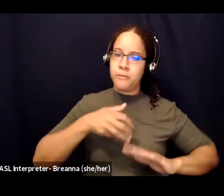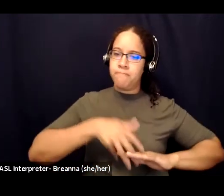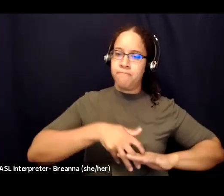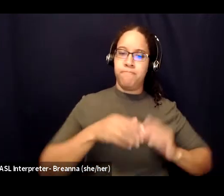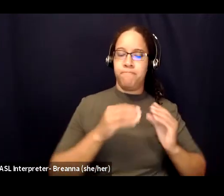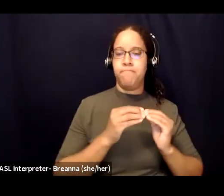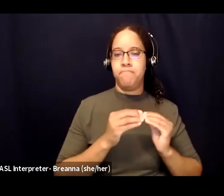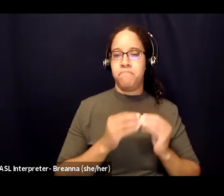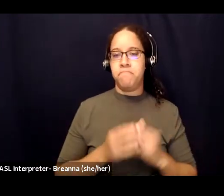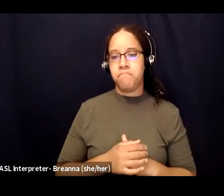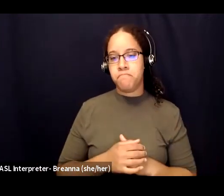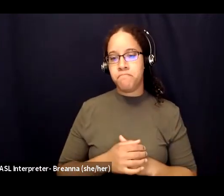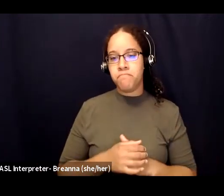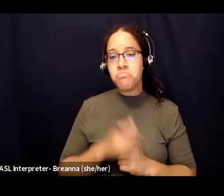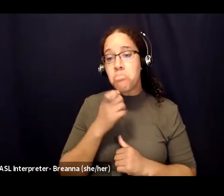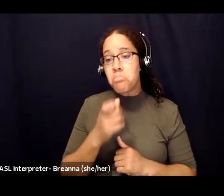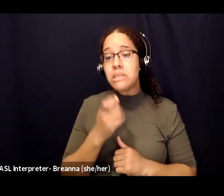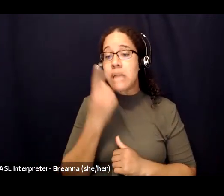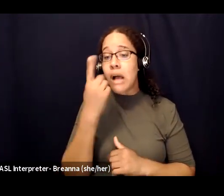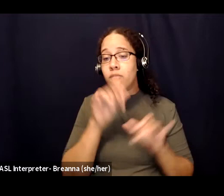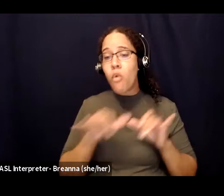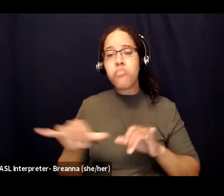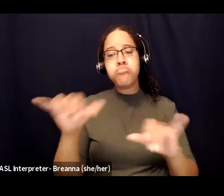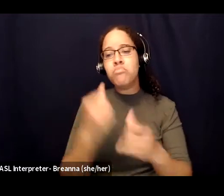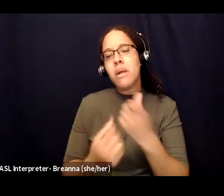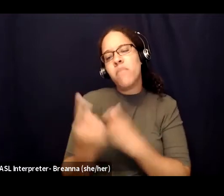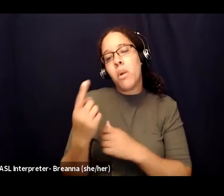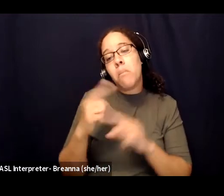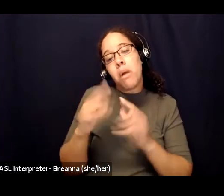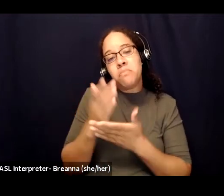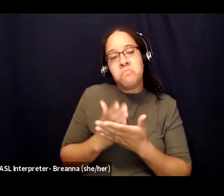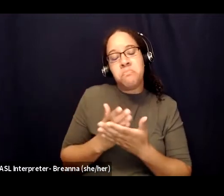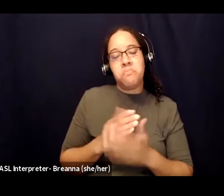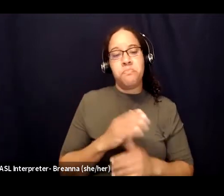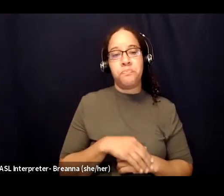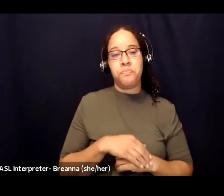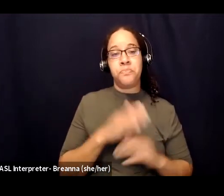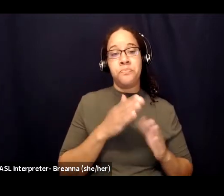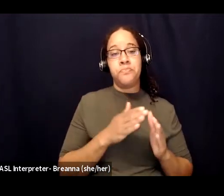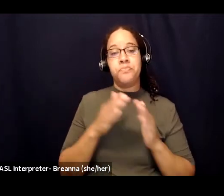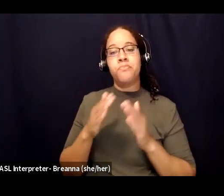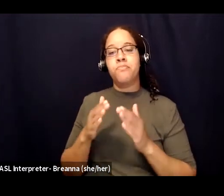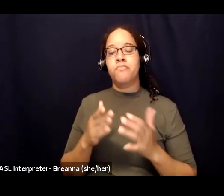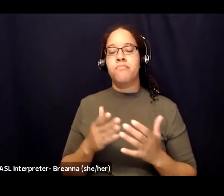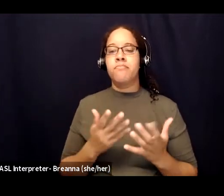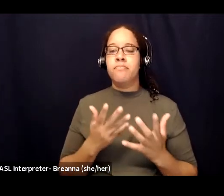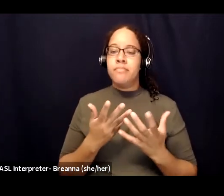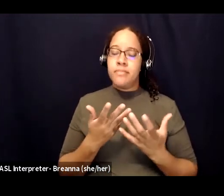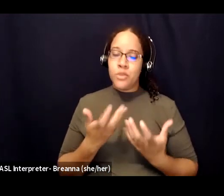potential motivation another might be this desire to explain a tendency a